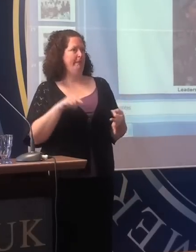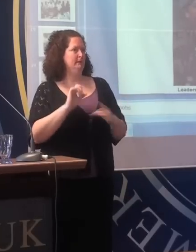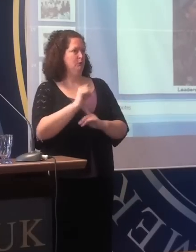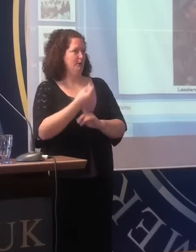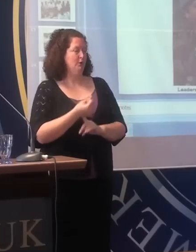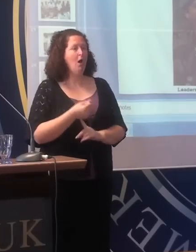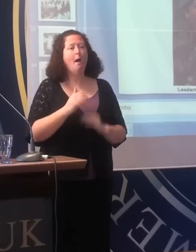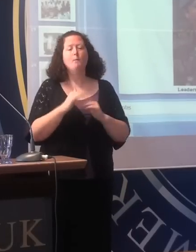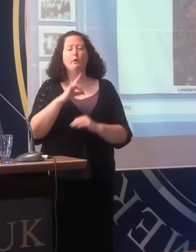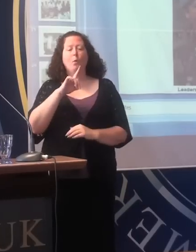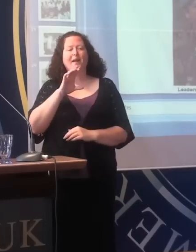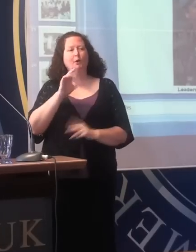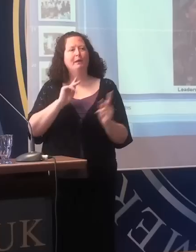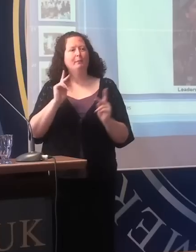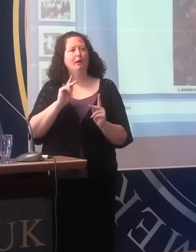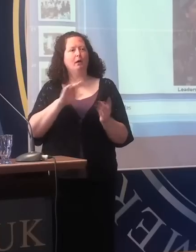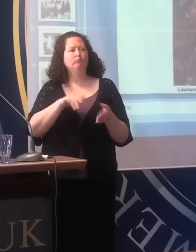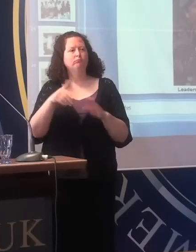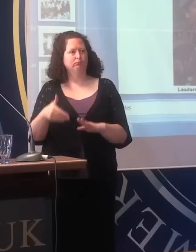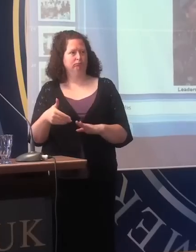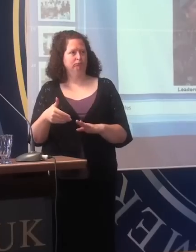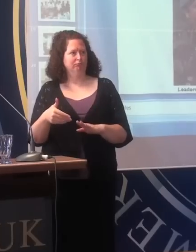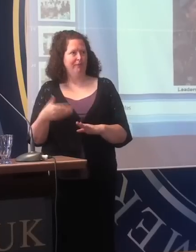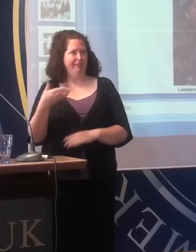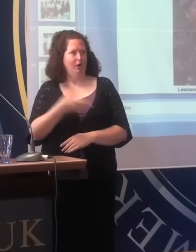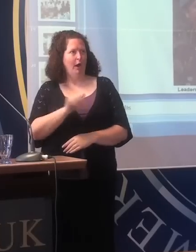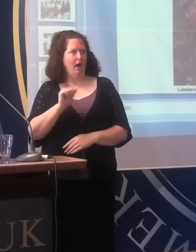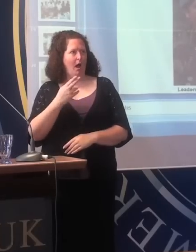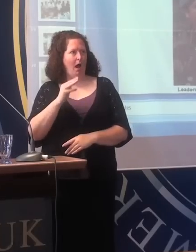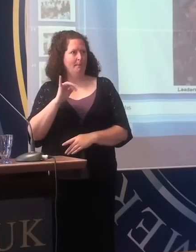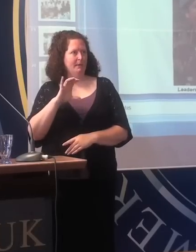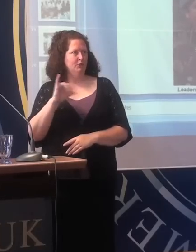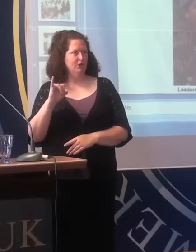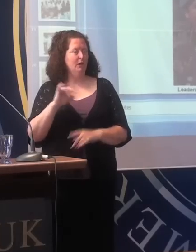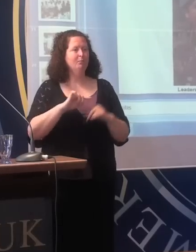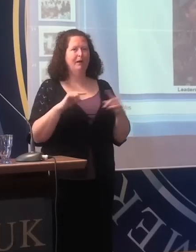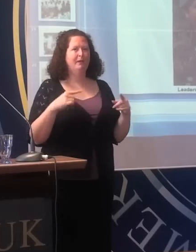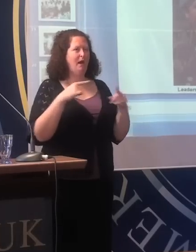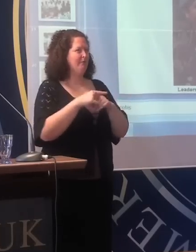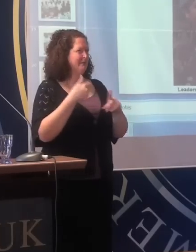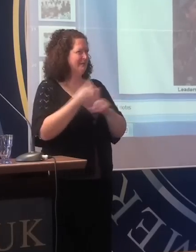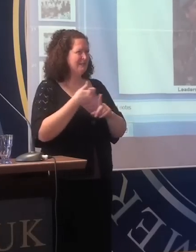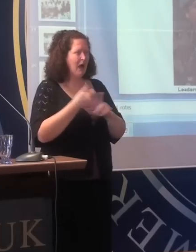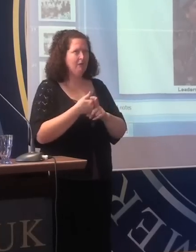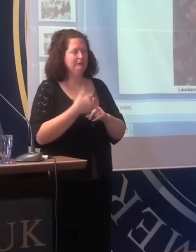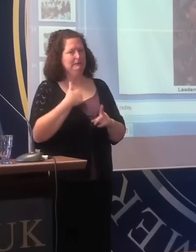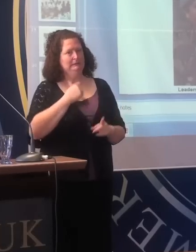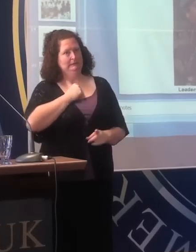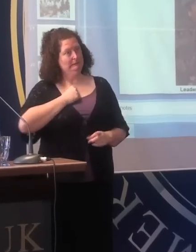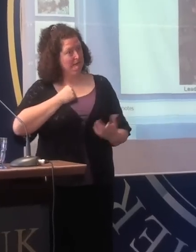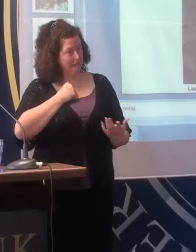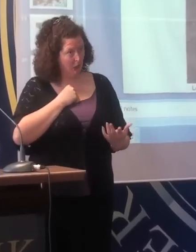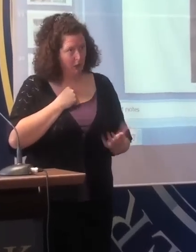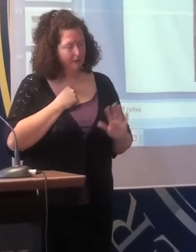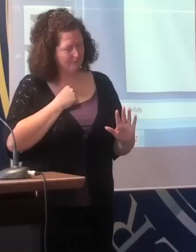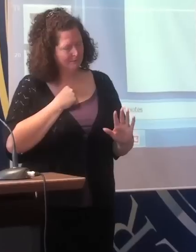at Amici. But in terms of the conflict as a whole, that didn't make it, I regret having to say,